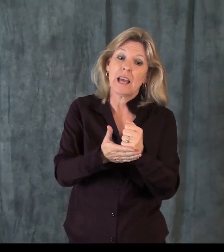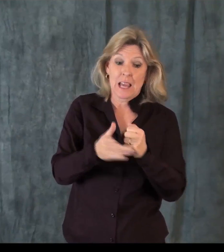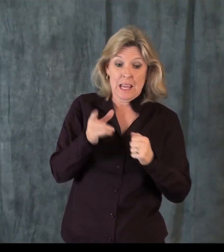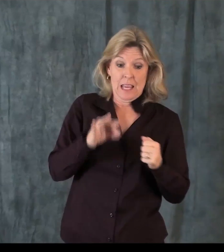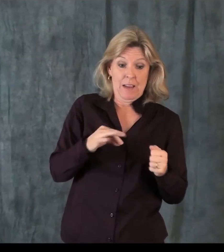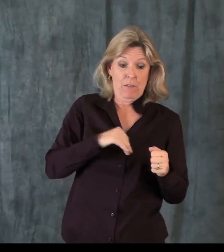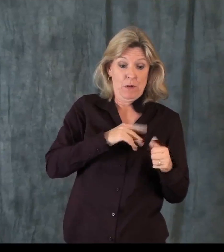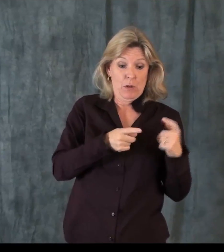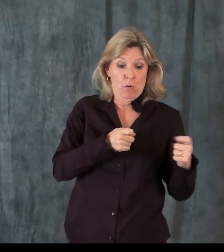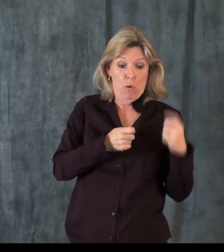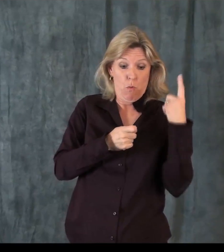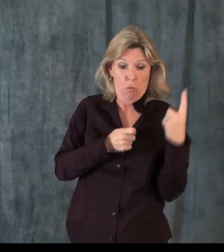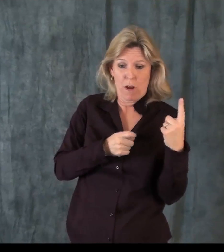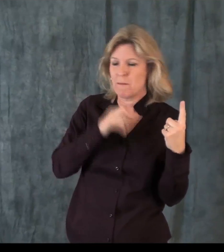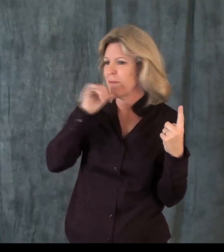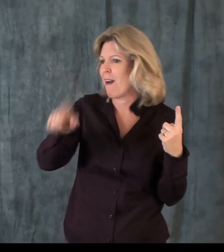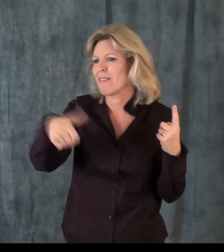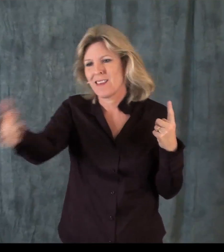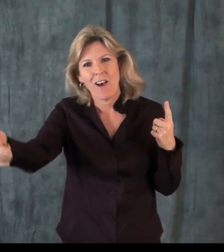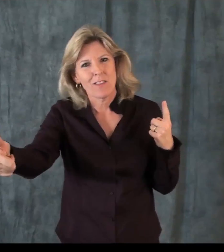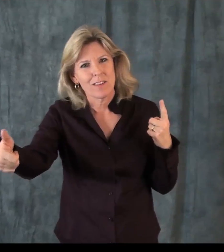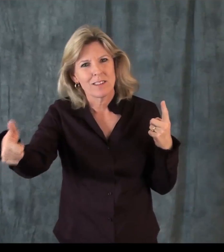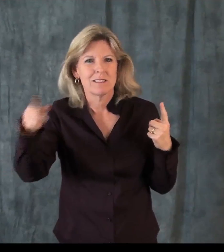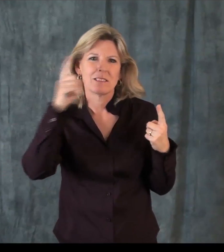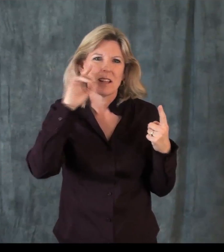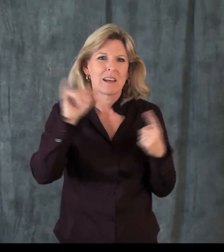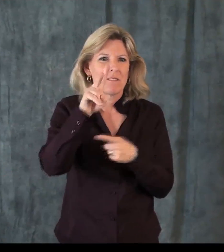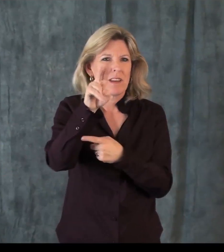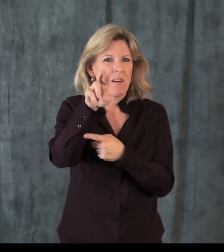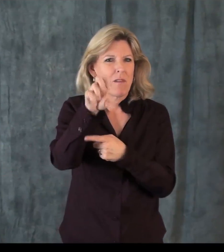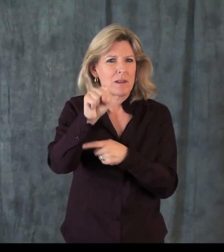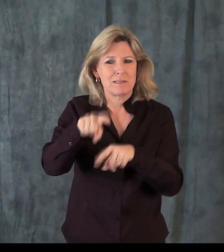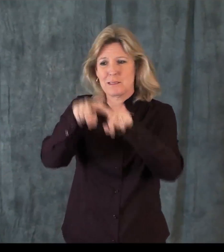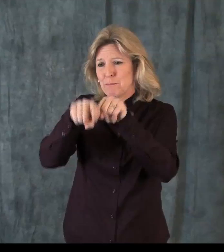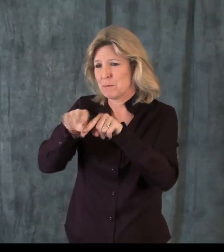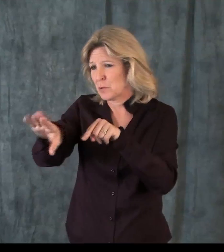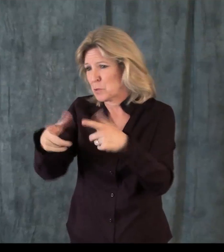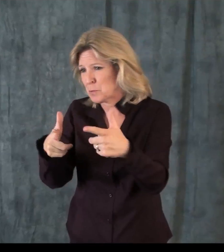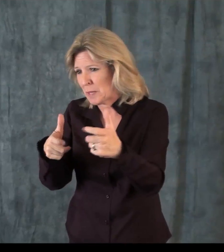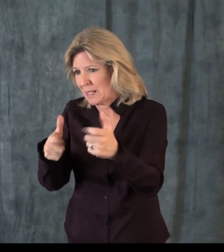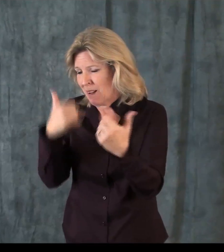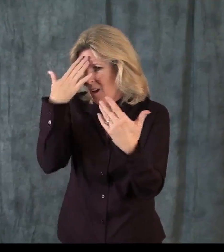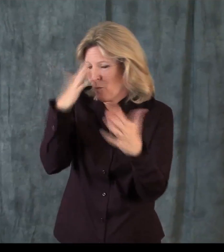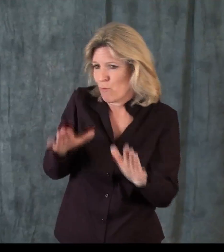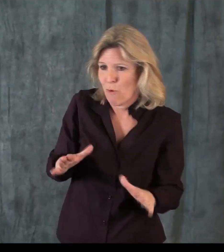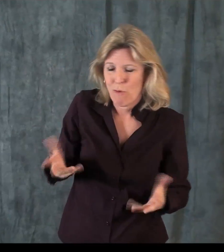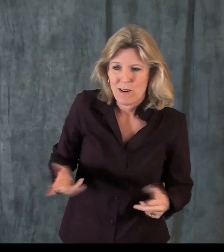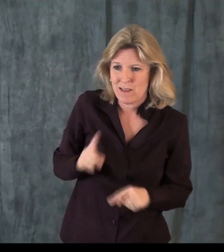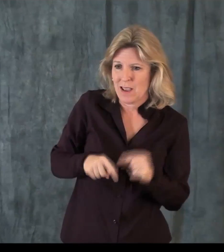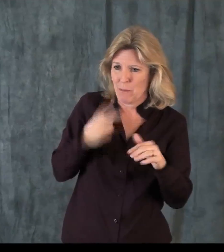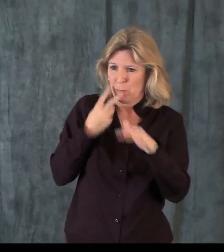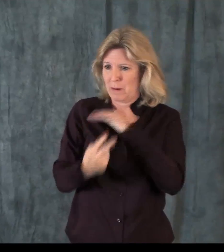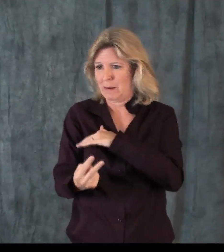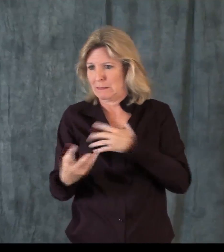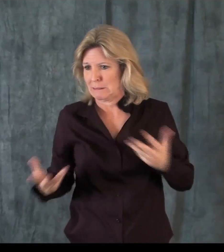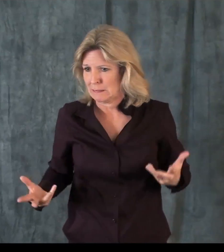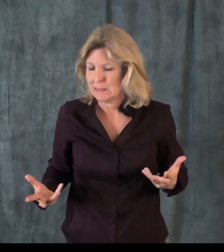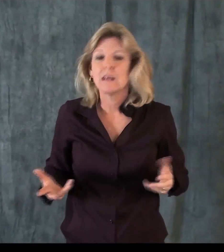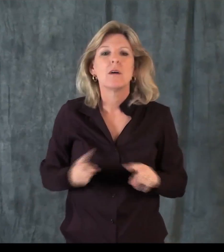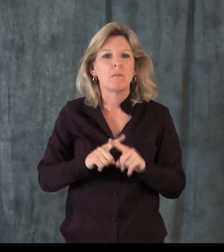and other equipment that is of high quality because if either one of the ends doesn't work, you know, it's going to cause issues. As we